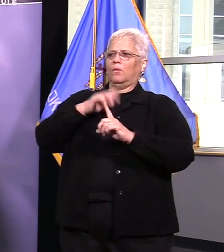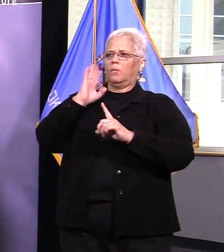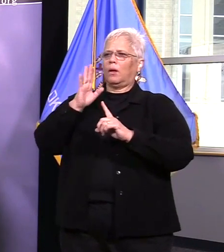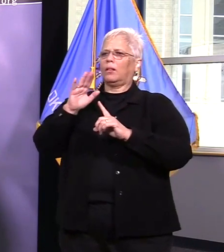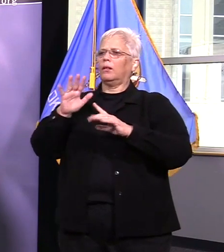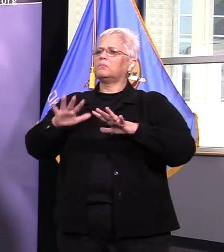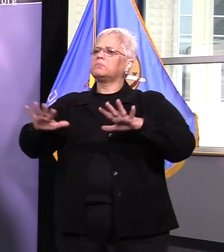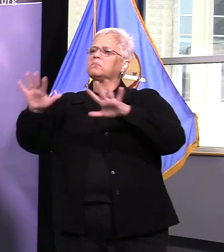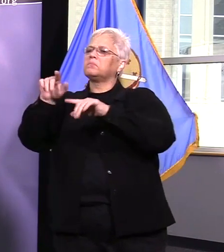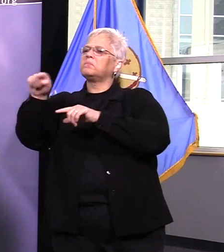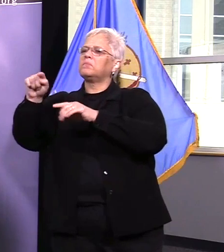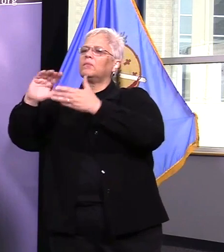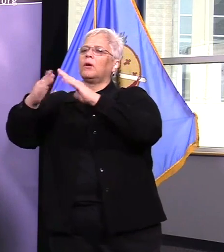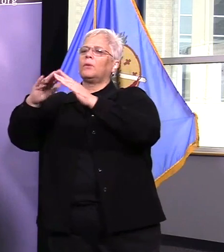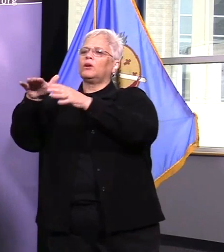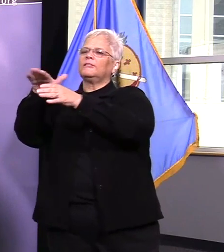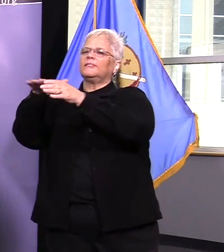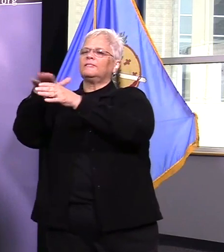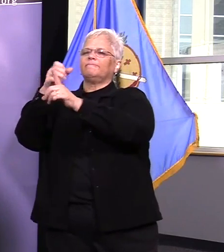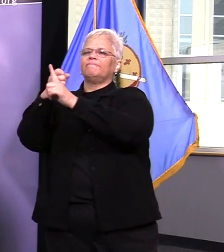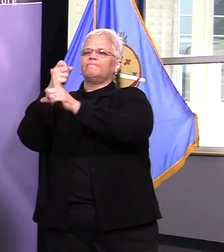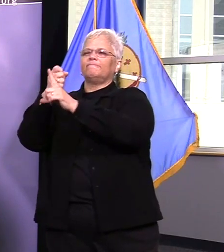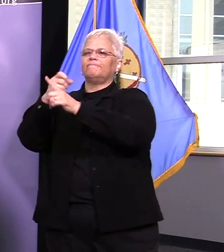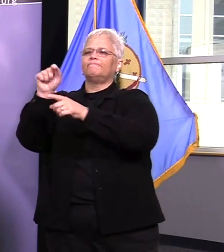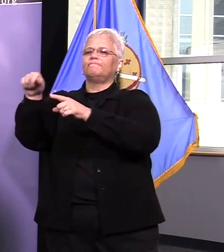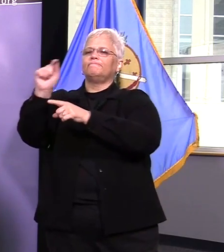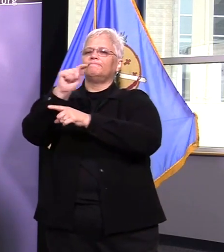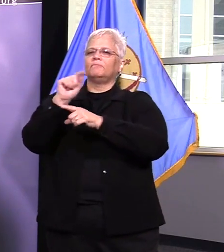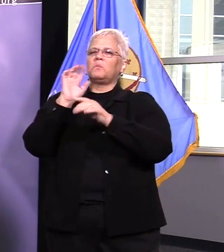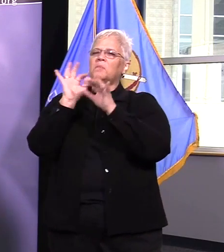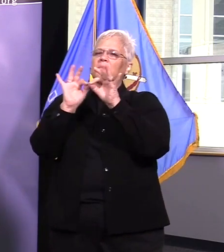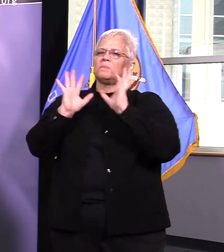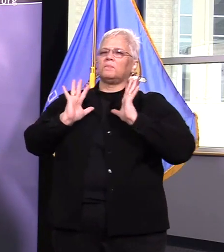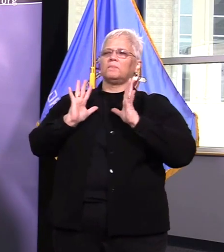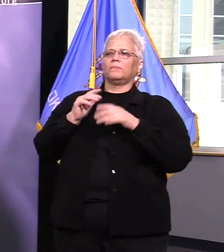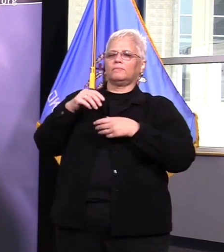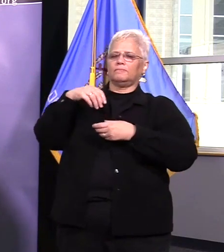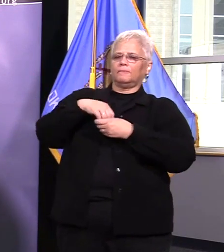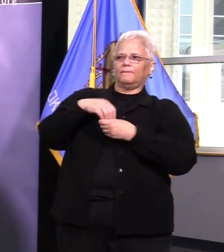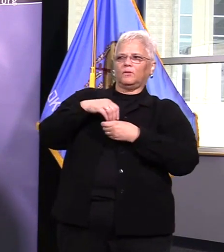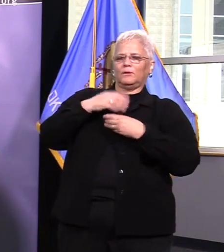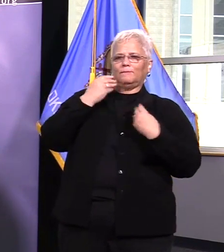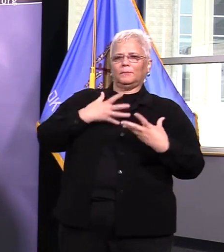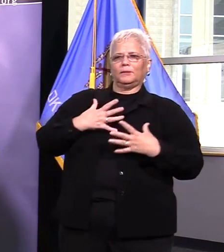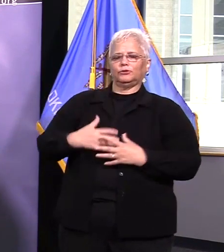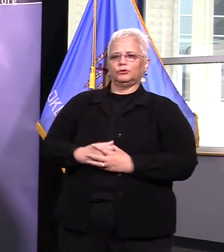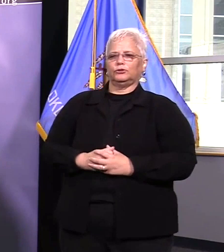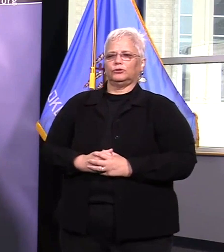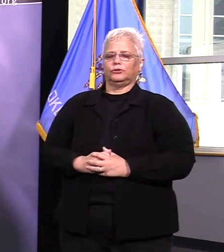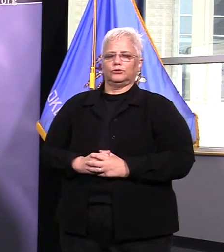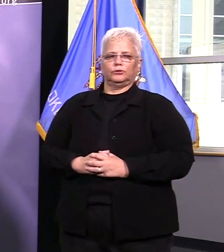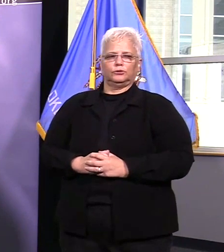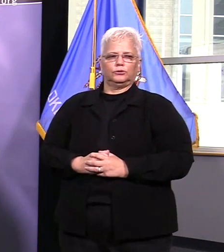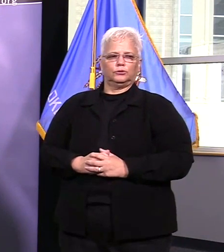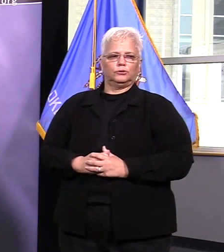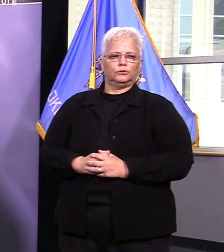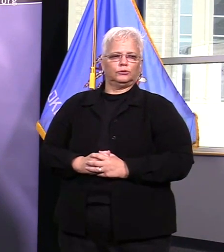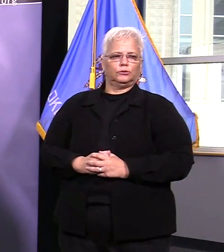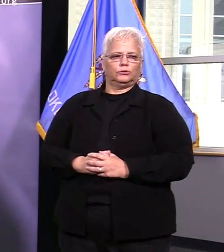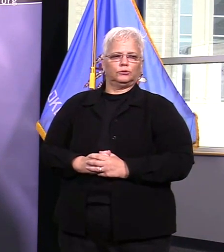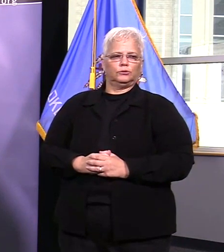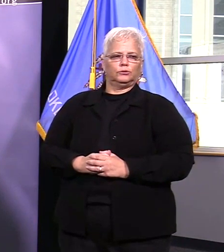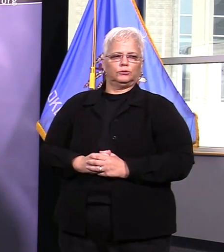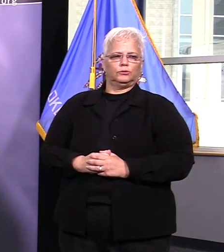channel six we've heard at the state level there are some health care workers who have tested positive for covet 19 is that